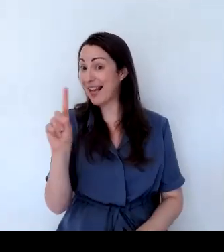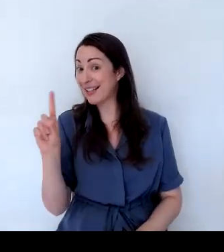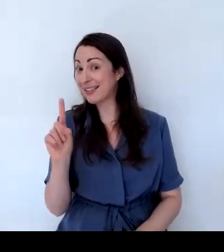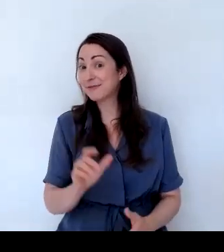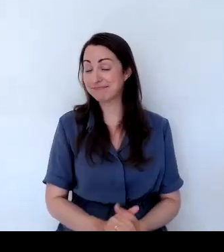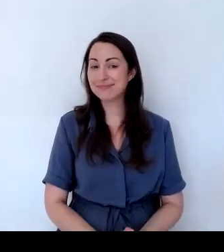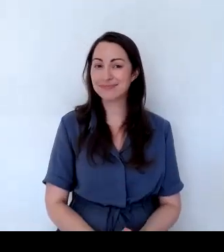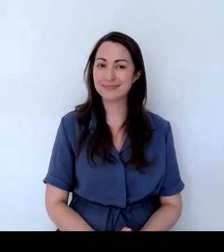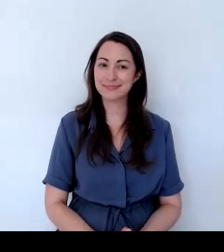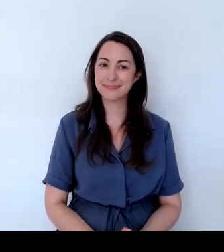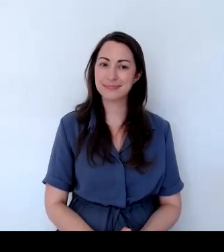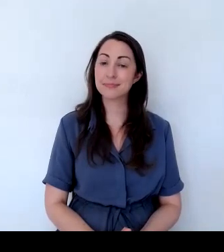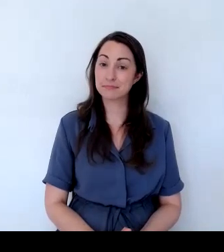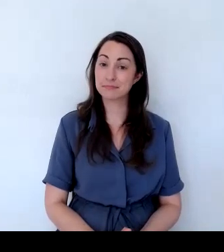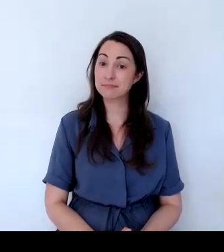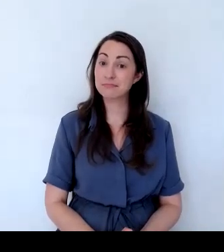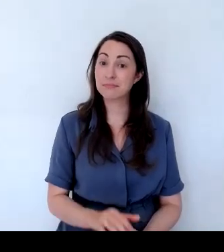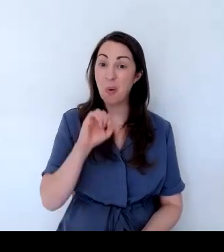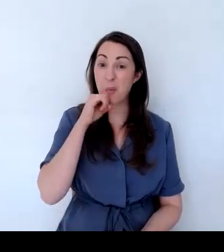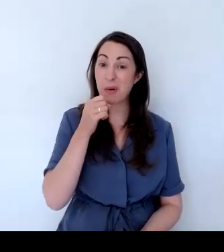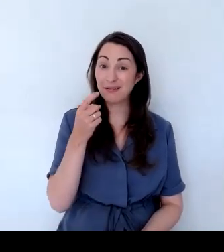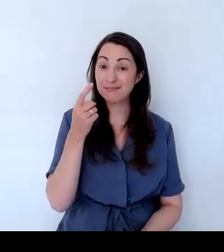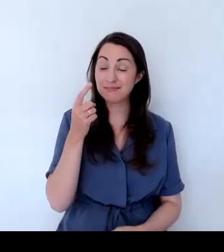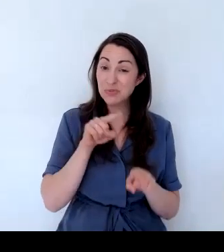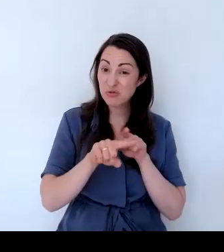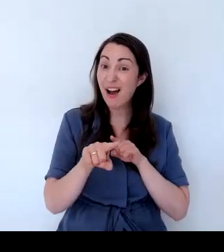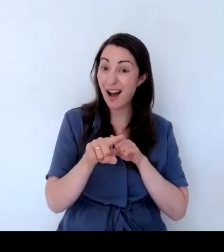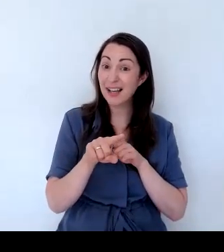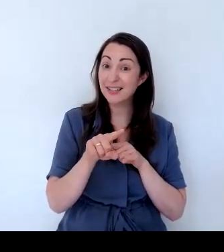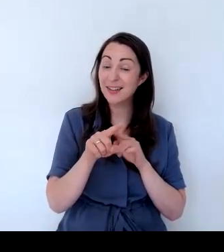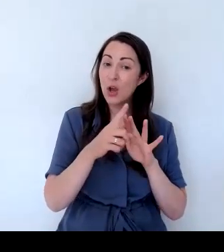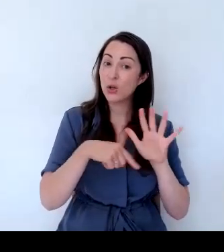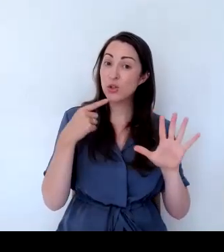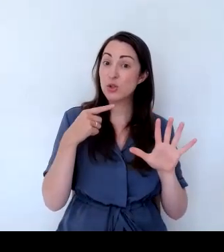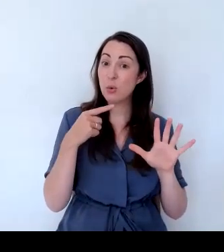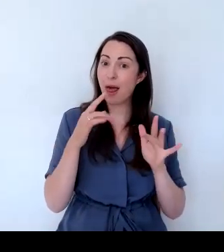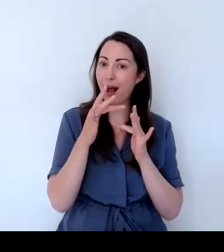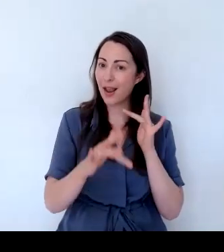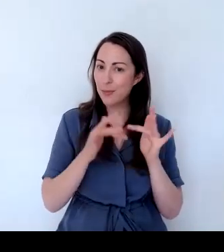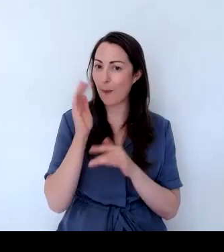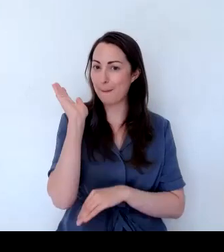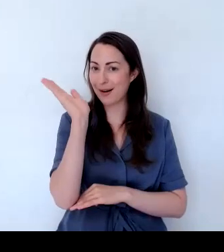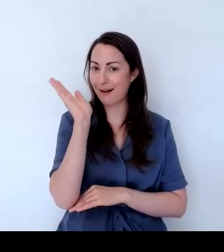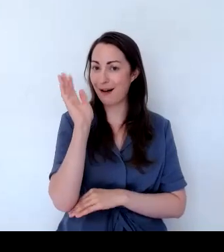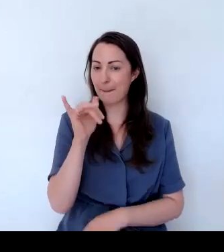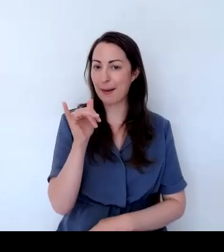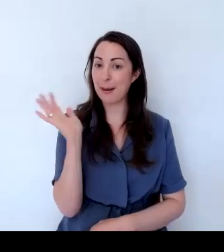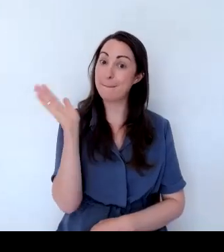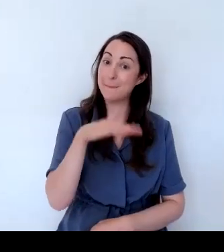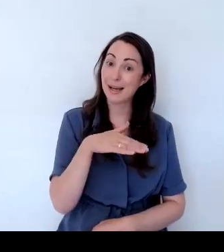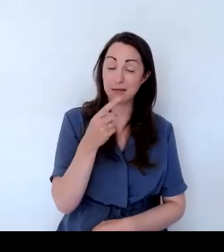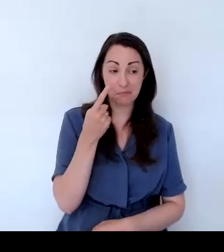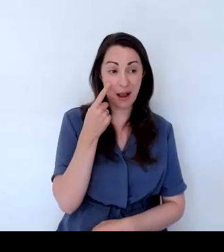Yeah, well, we'll try and do that in the July. The July webinar. We'll come back and see how they're getting on.